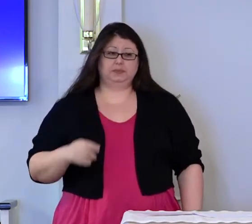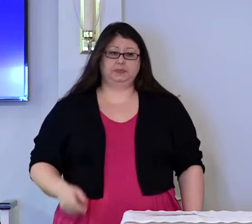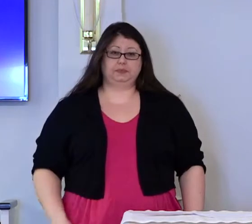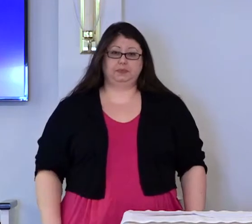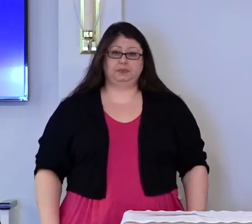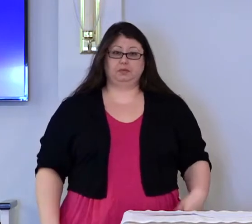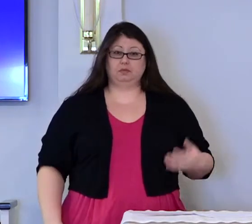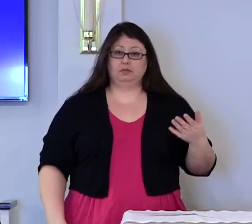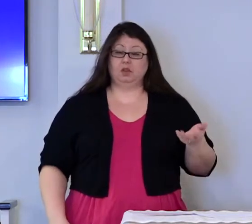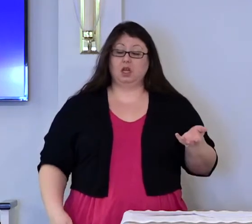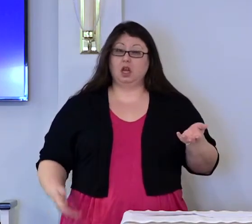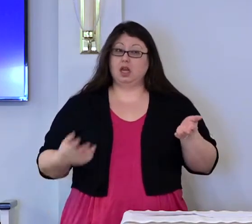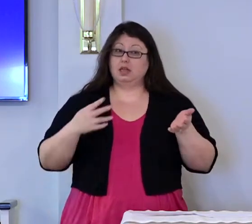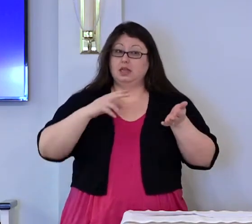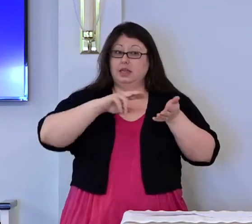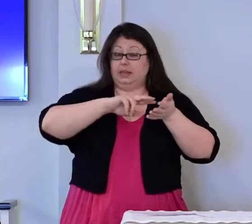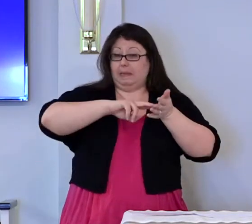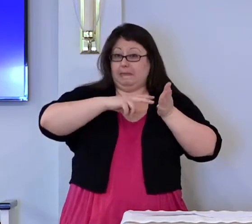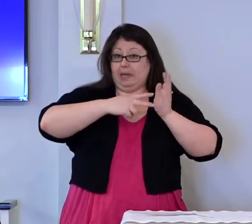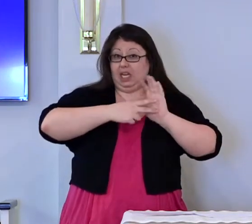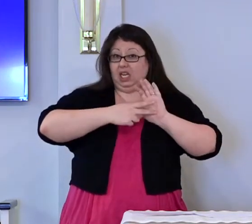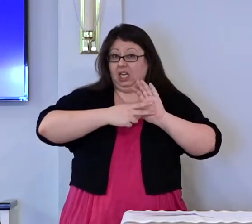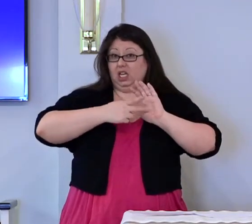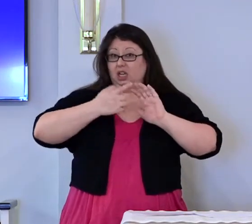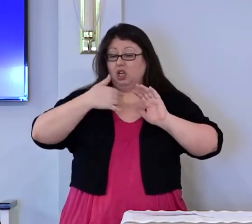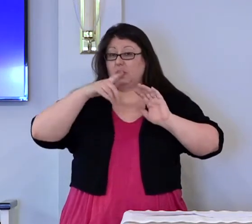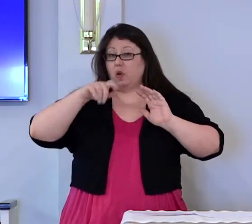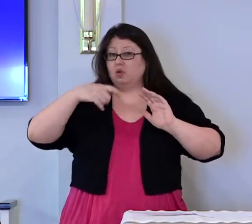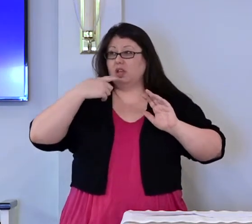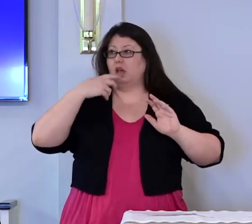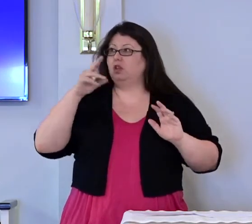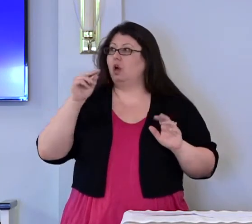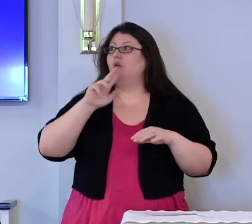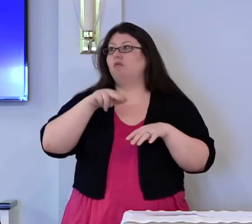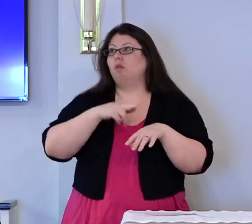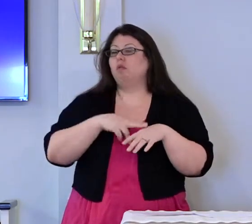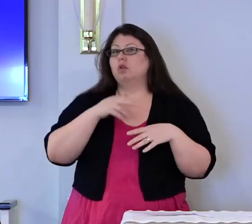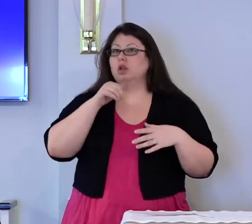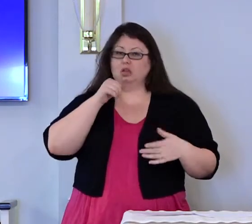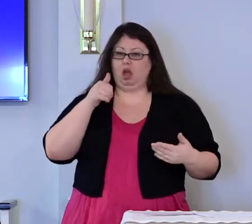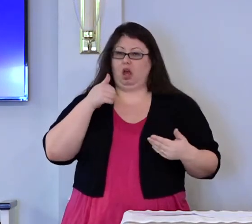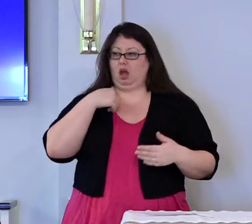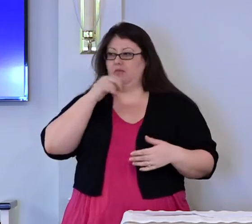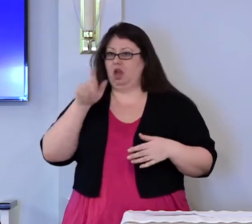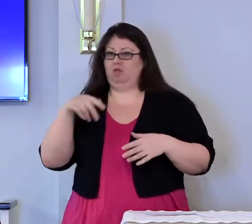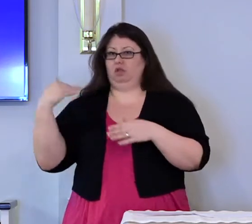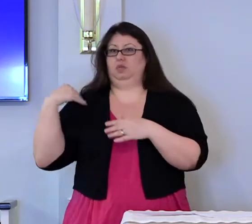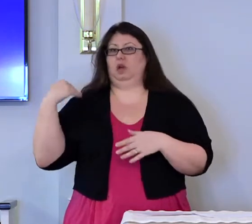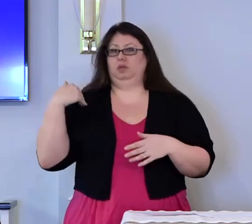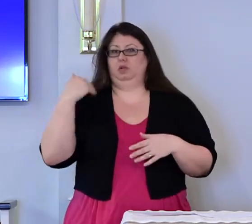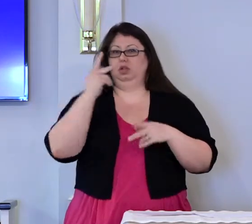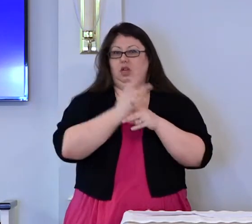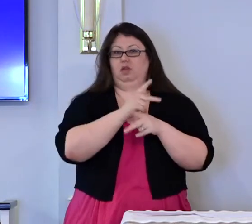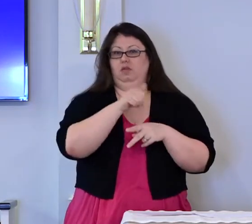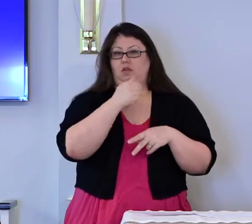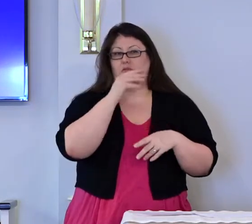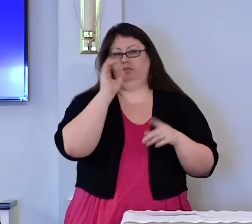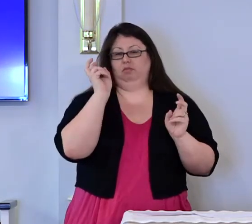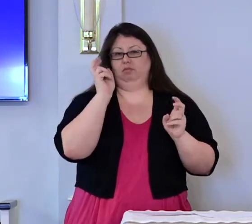The implied answer to that was, no, I'm not my brother's keeper.